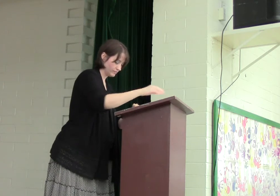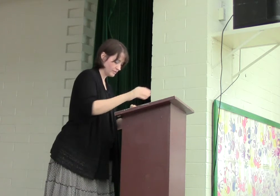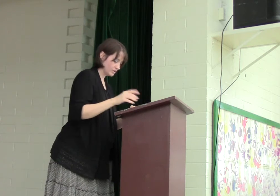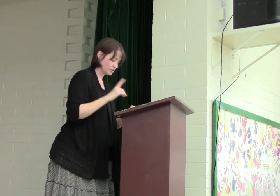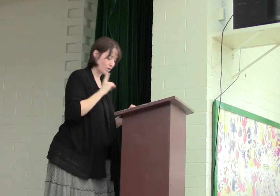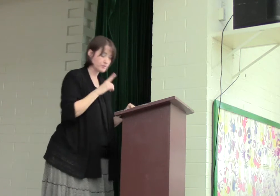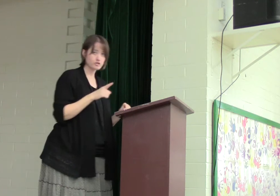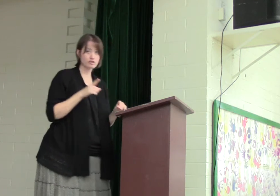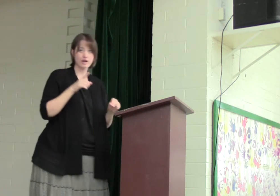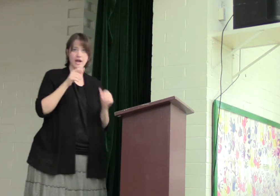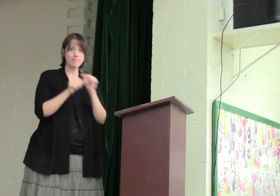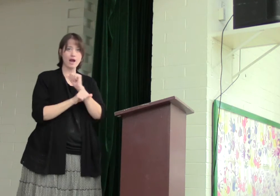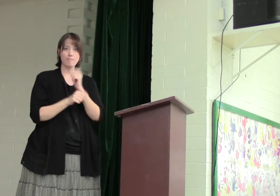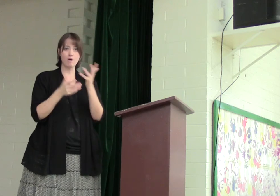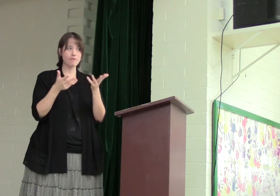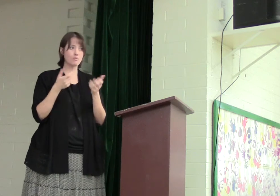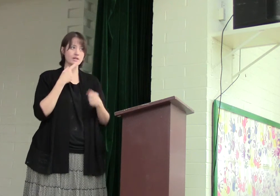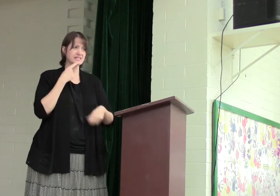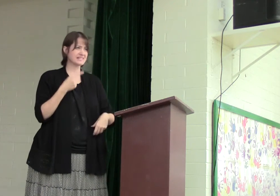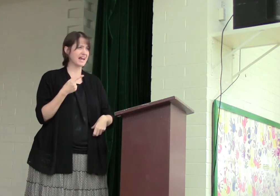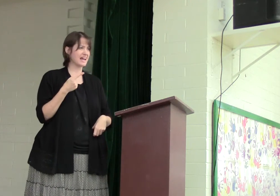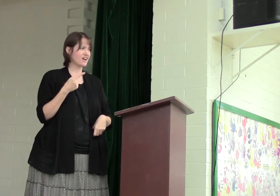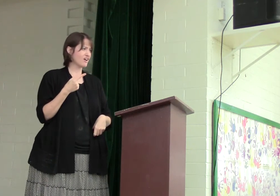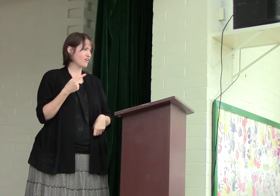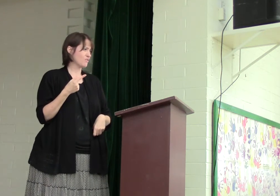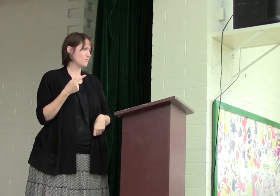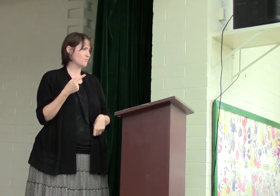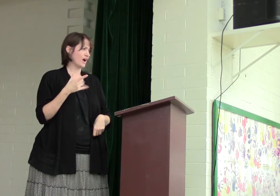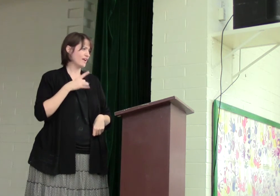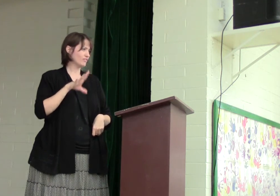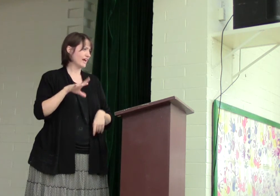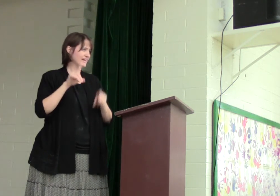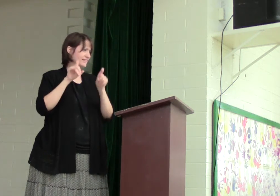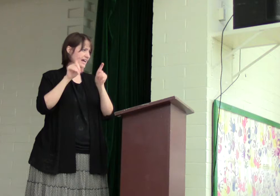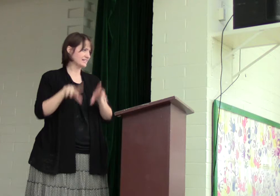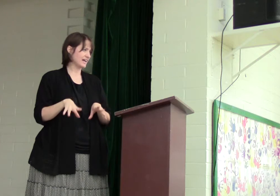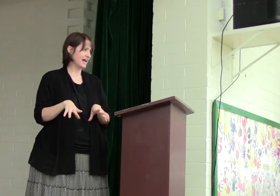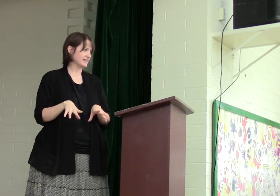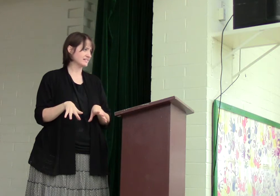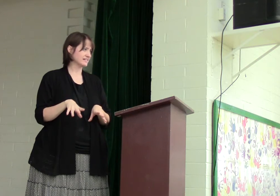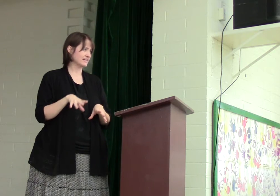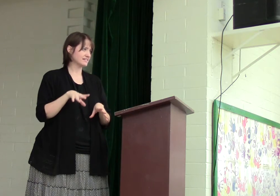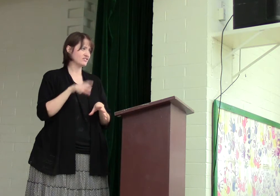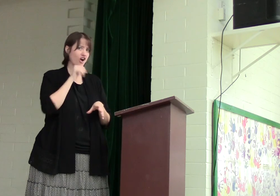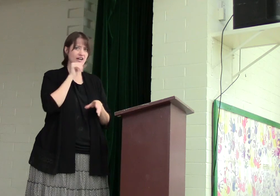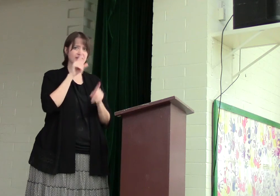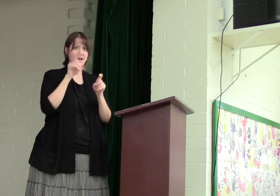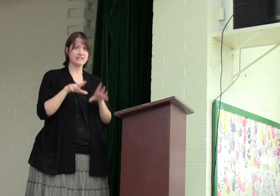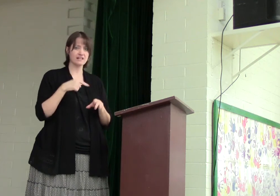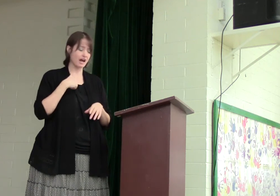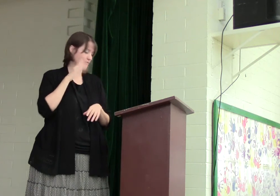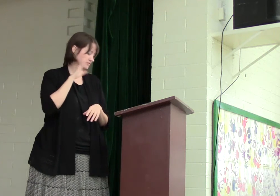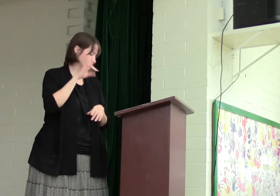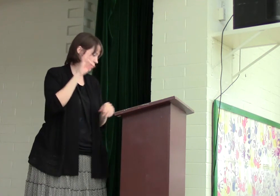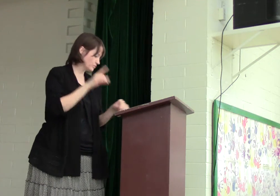So I'm sure Abraham probably wanted to say, ooh, I don't like that test. That's not a test I would have chosen.